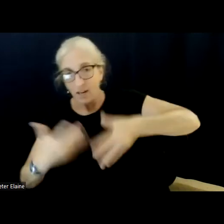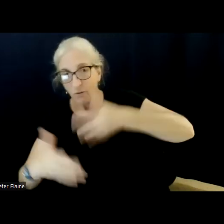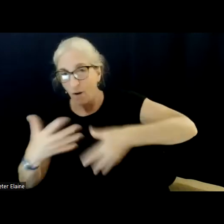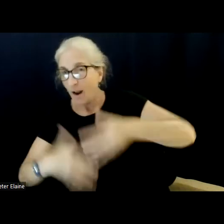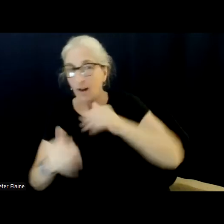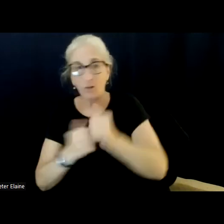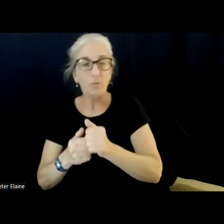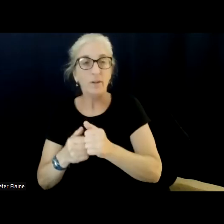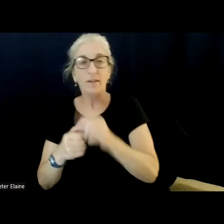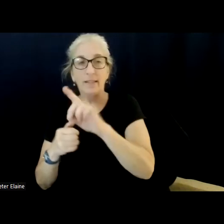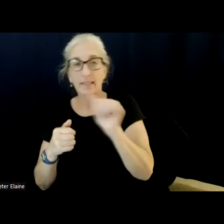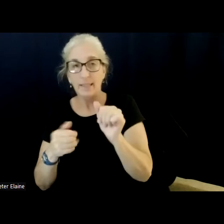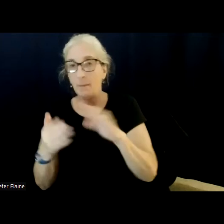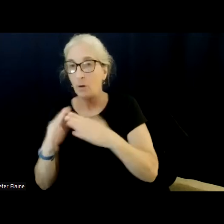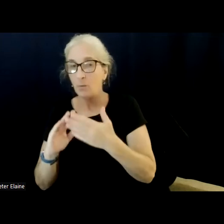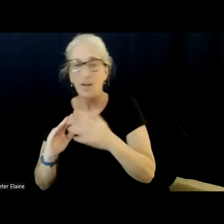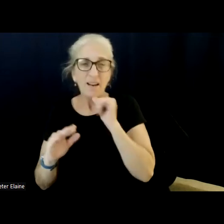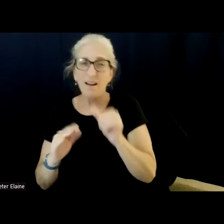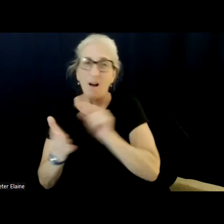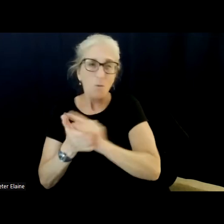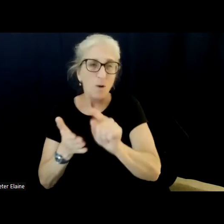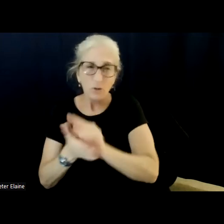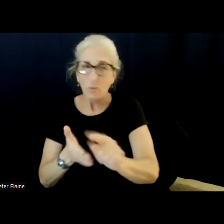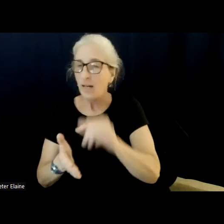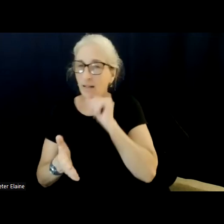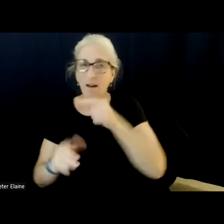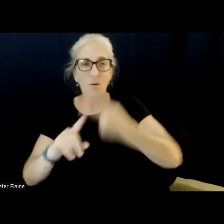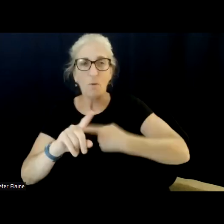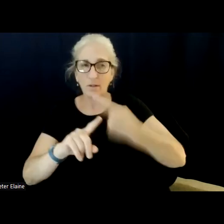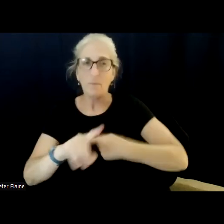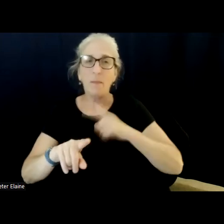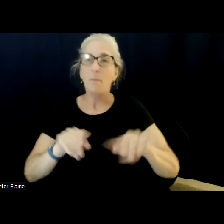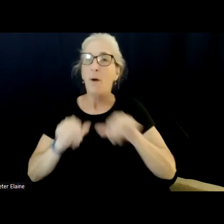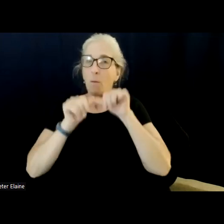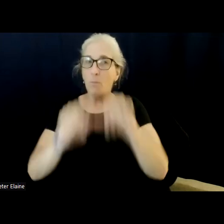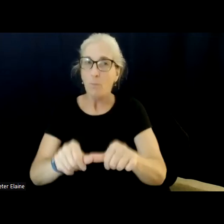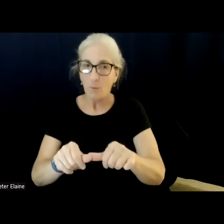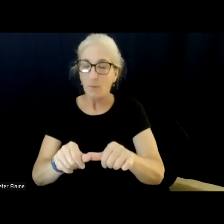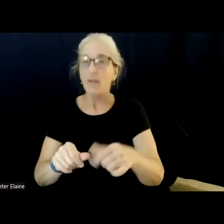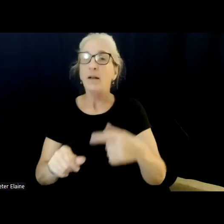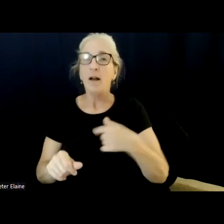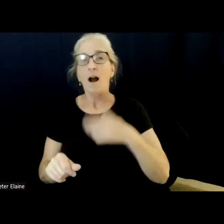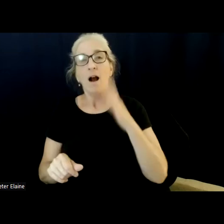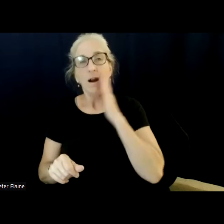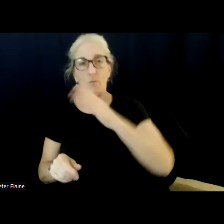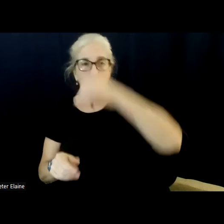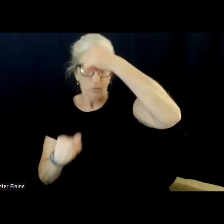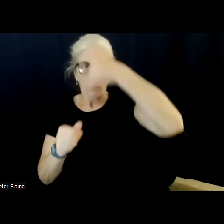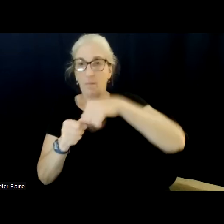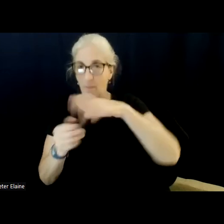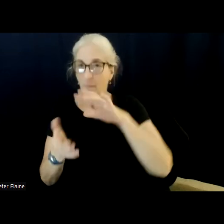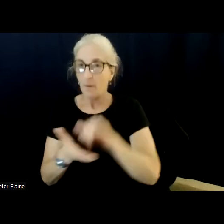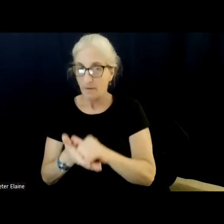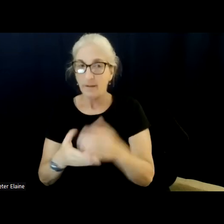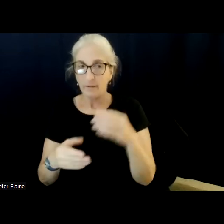a month. This is permanent. This is something that I will take with me to Capitol Hill. You will be heard. I will represent